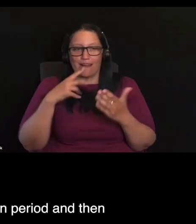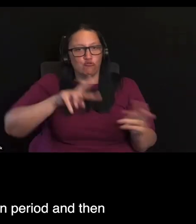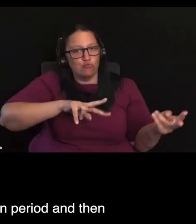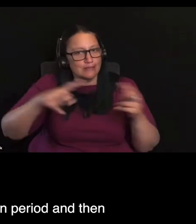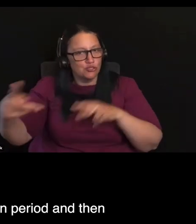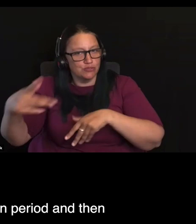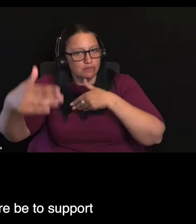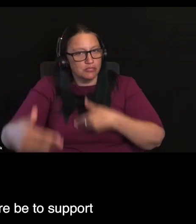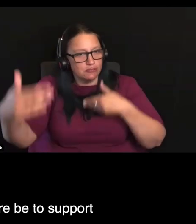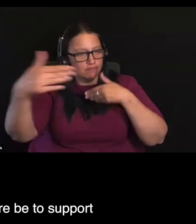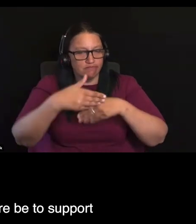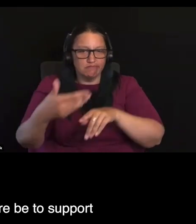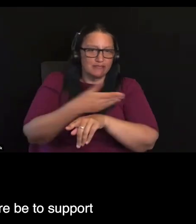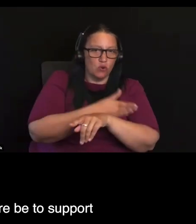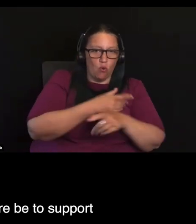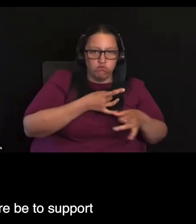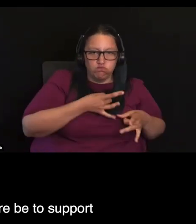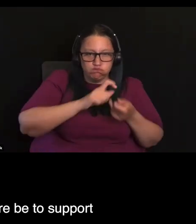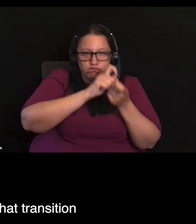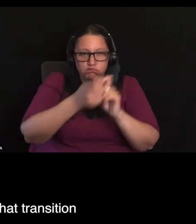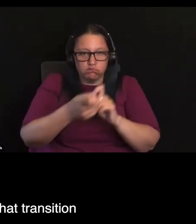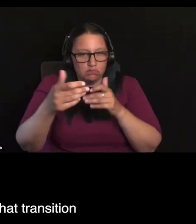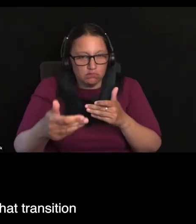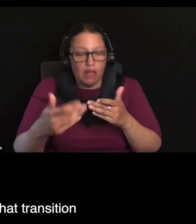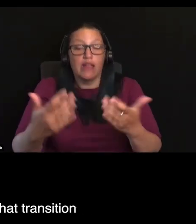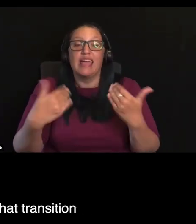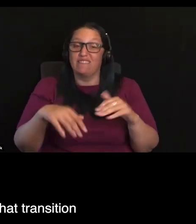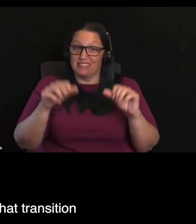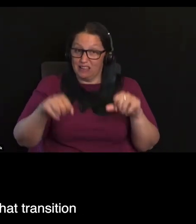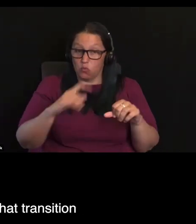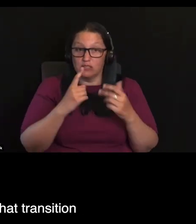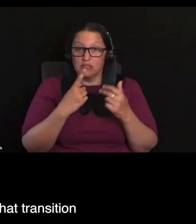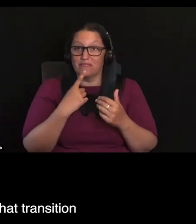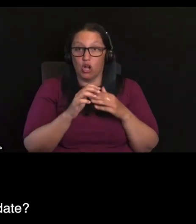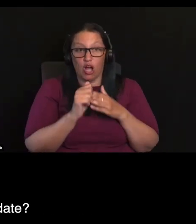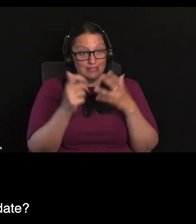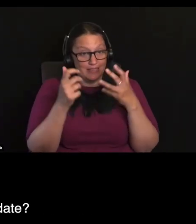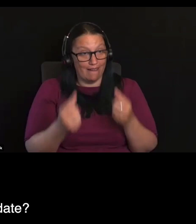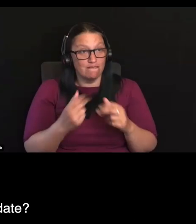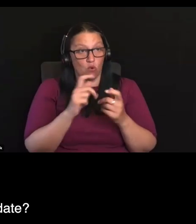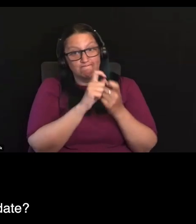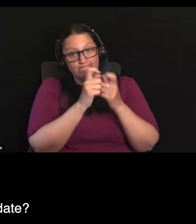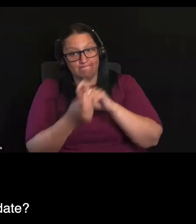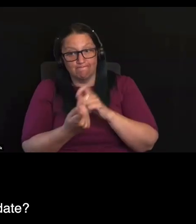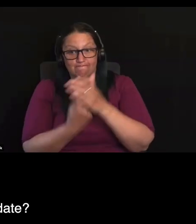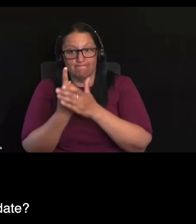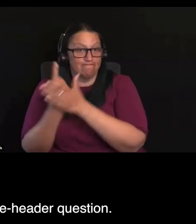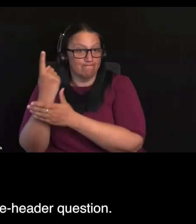period, and then what kind of guidance would there be to support providers and others around that transition and commencement date?